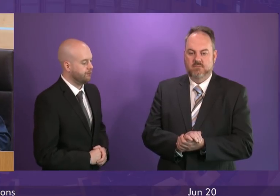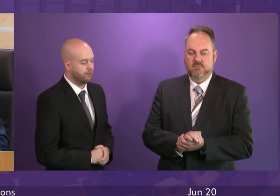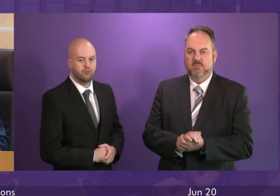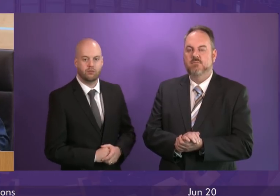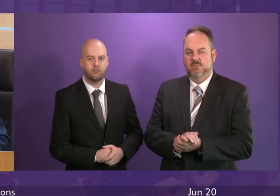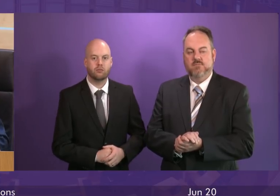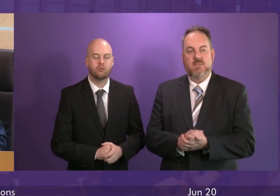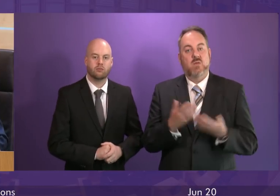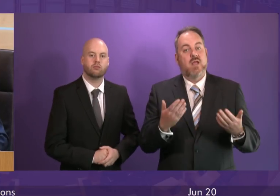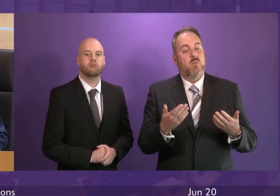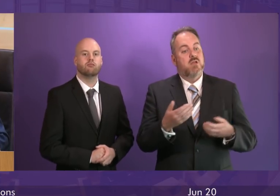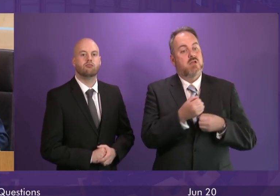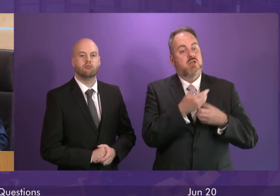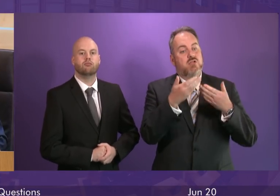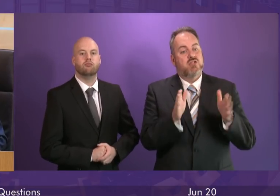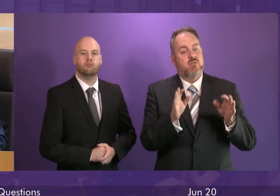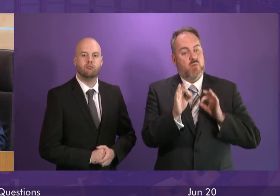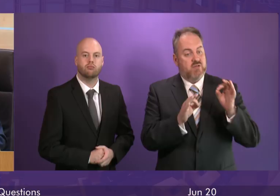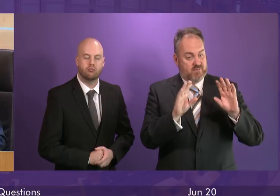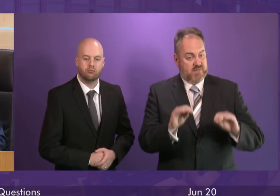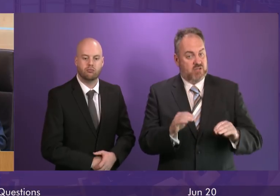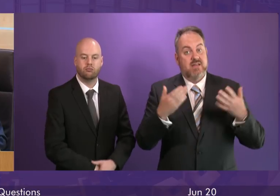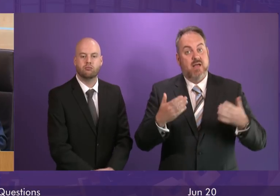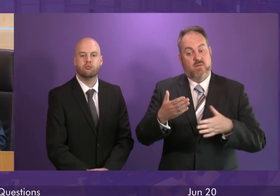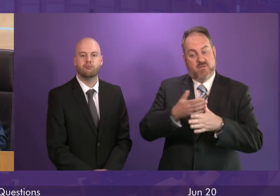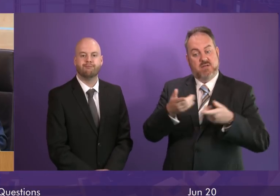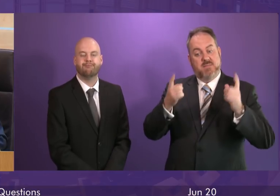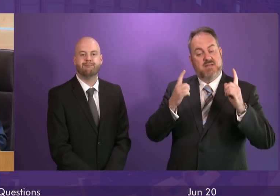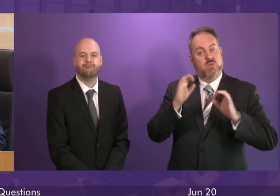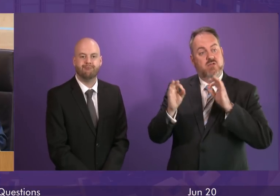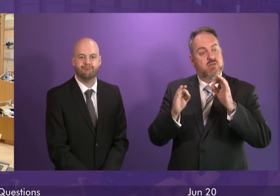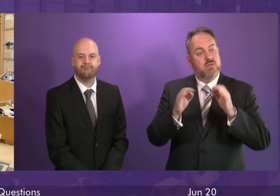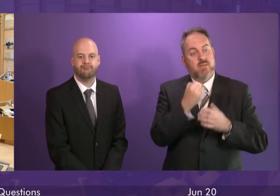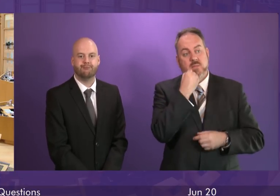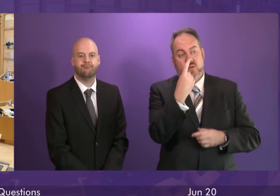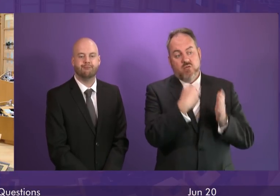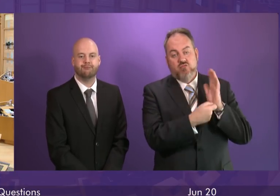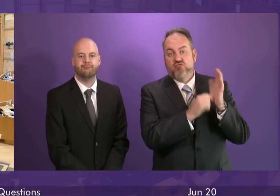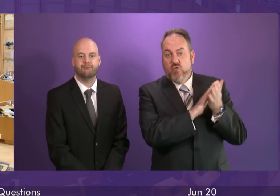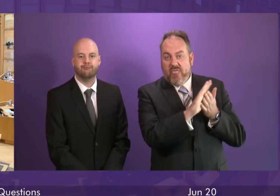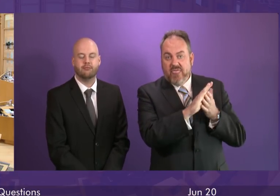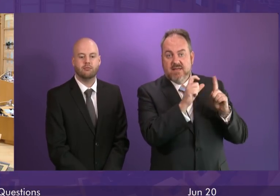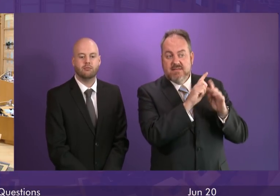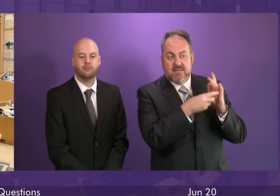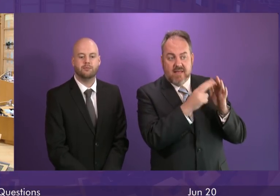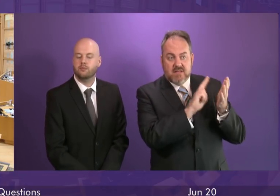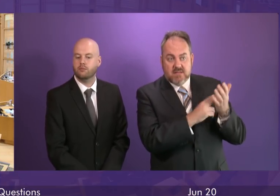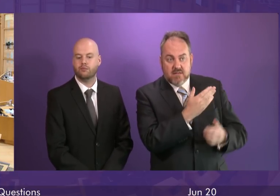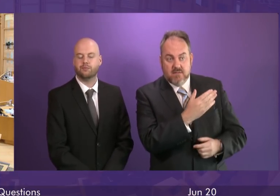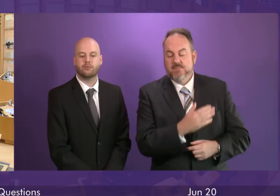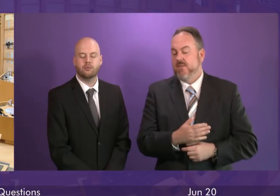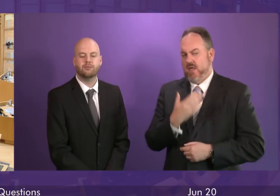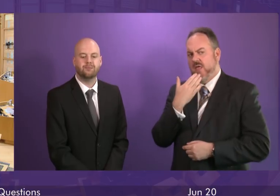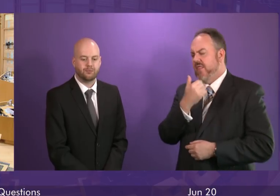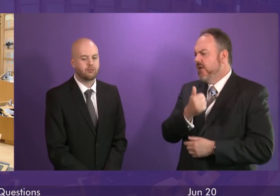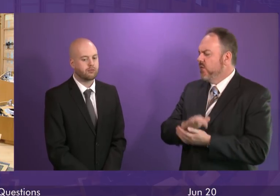Thank you. That concludes general questions. We're going to turn now to First Minister's questions. Number one, Ruth Davidson. Thank you. Presenting